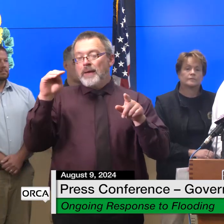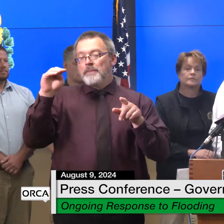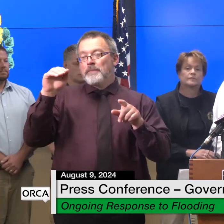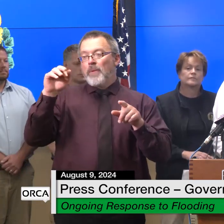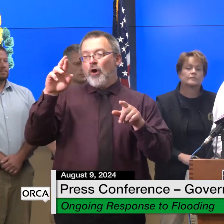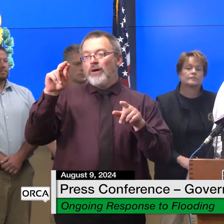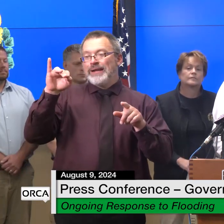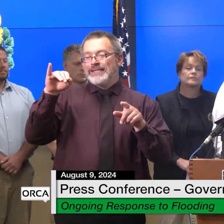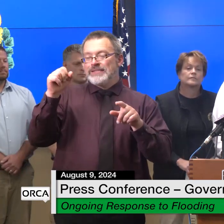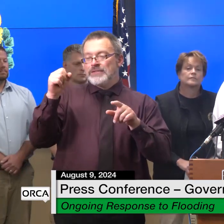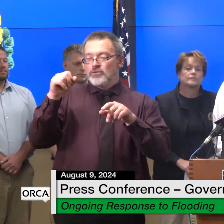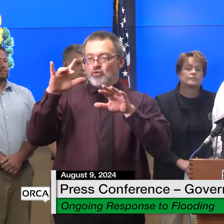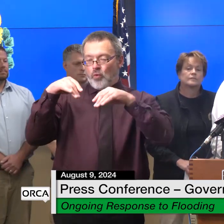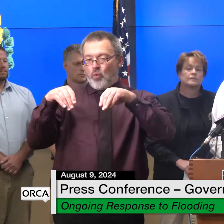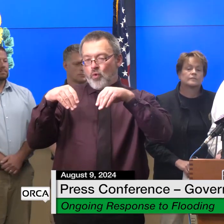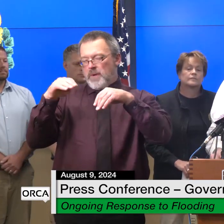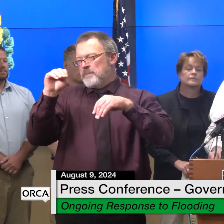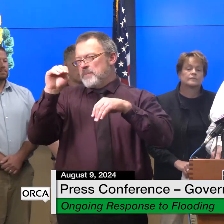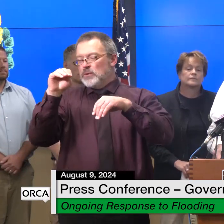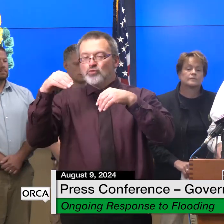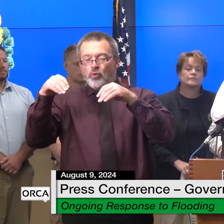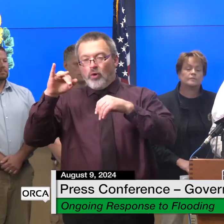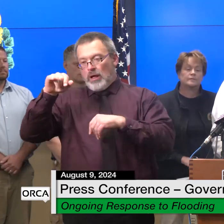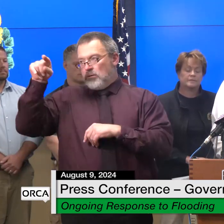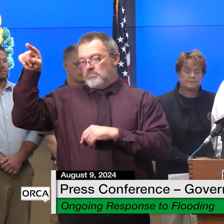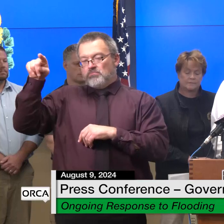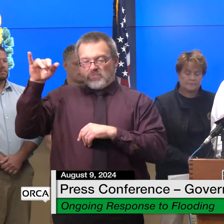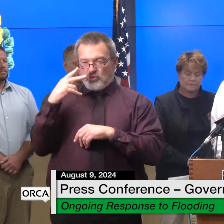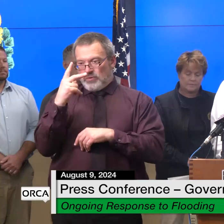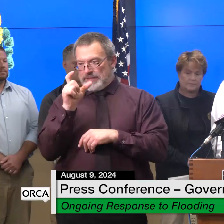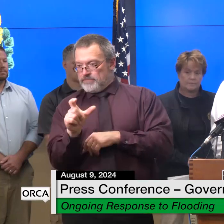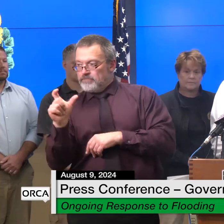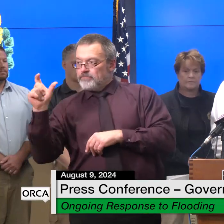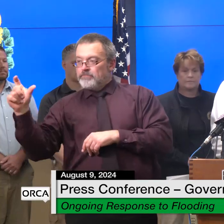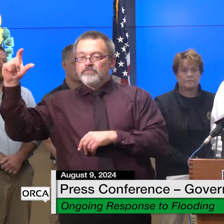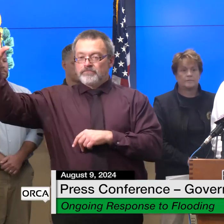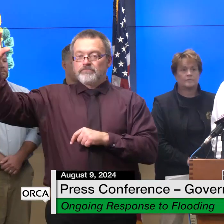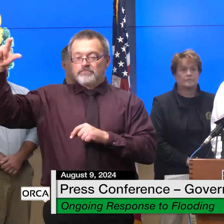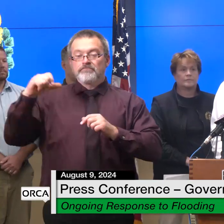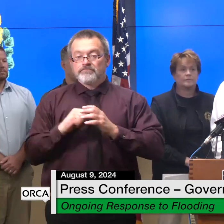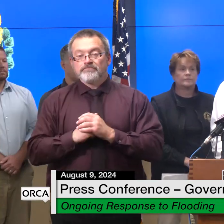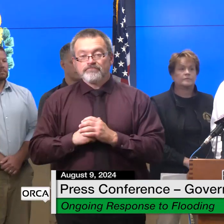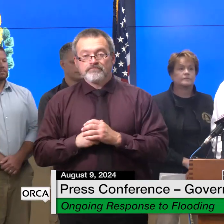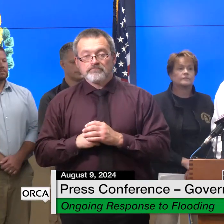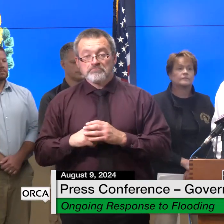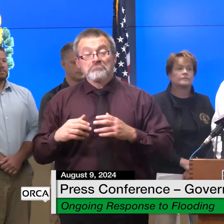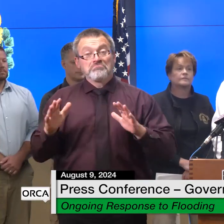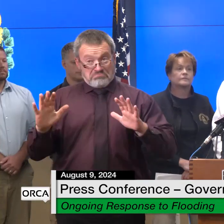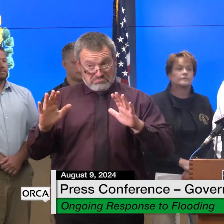danville there are currently no impacts to aviation